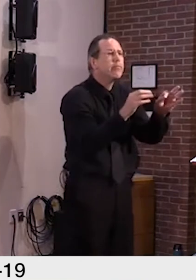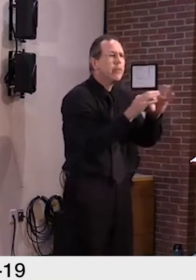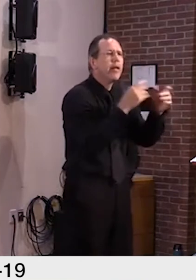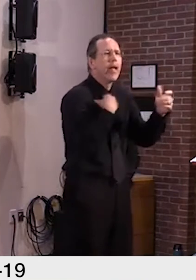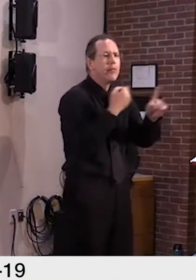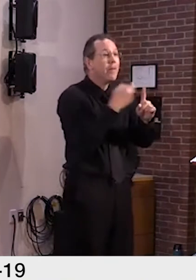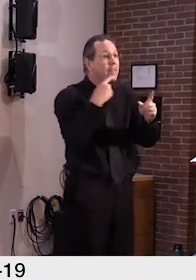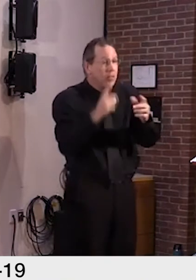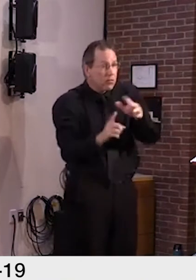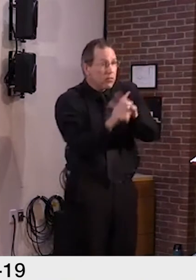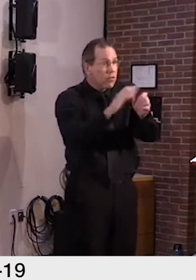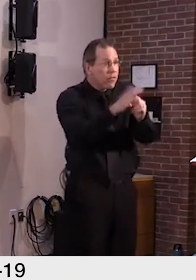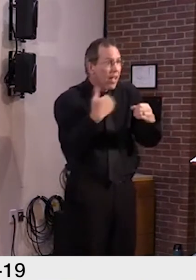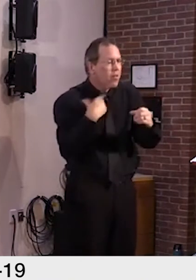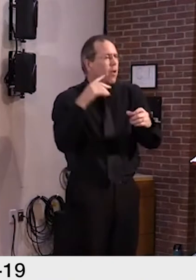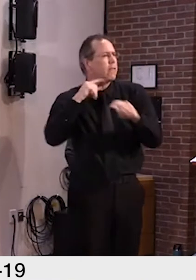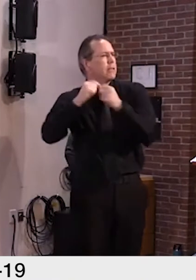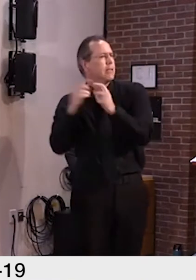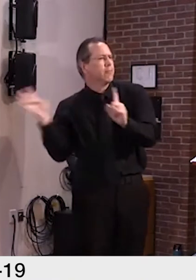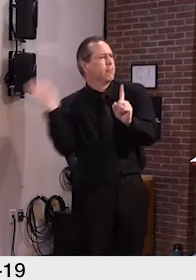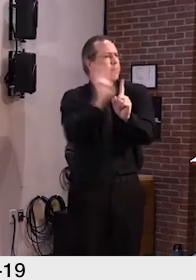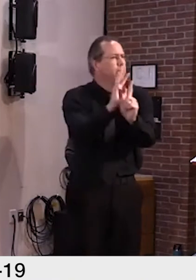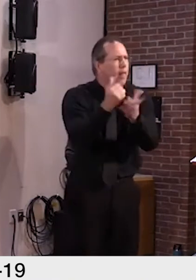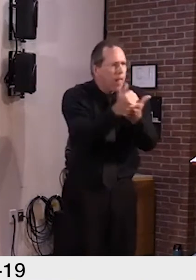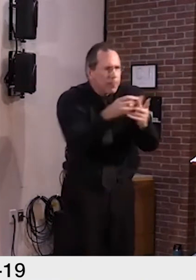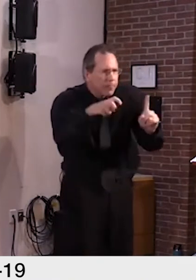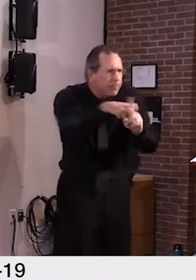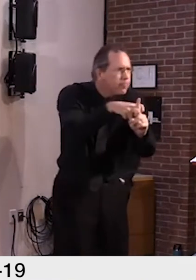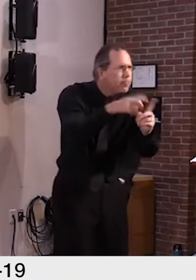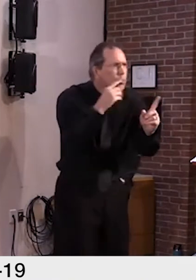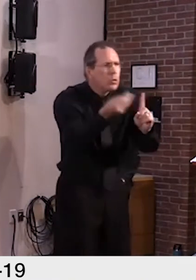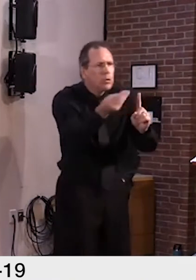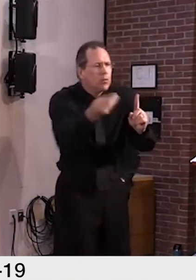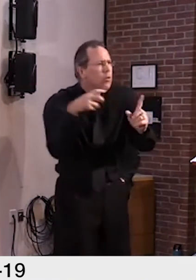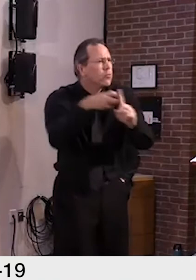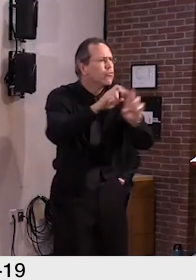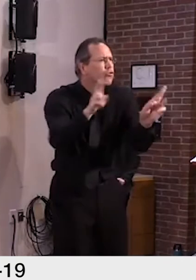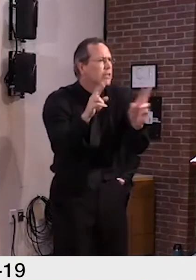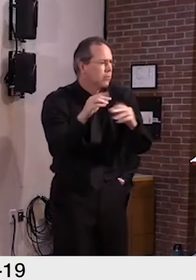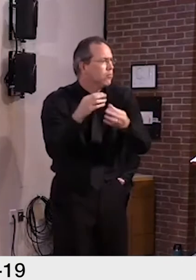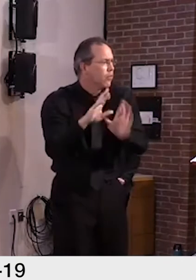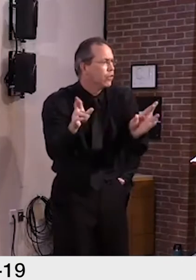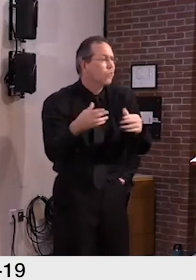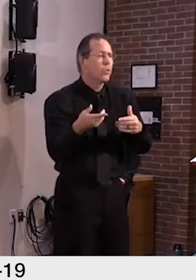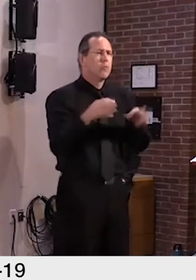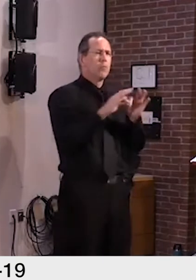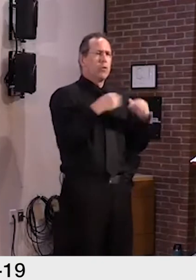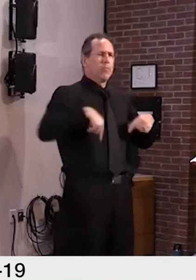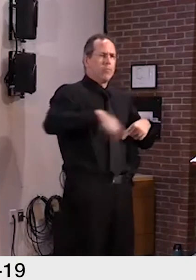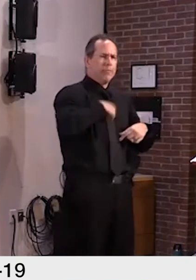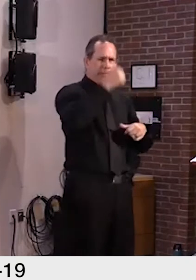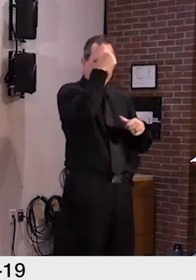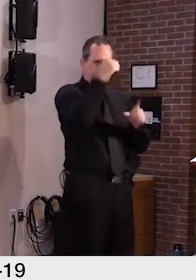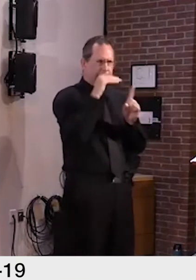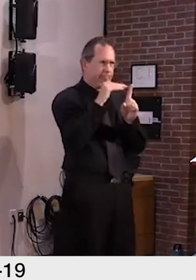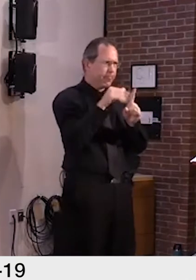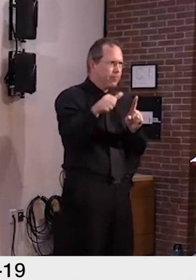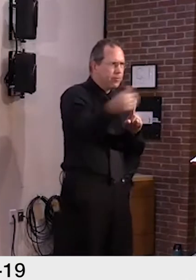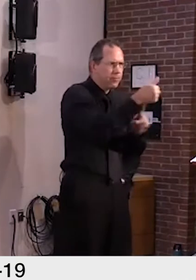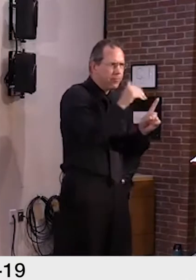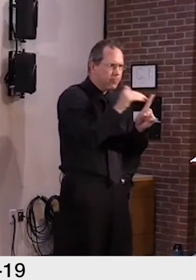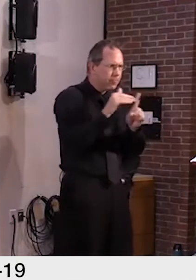But we all have to do our part to follow them. That means wear a mask around others, keep physically distance,